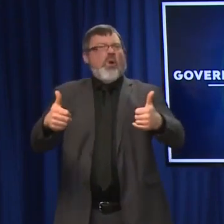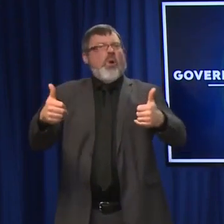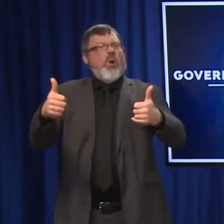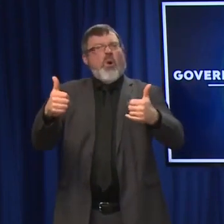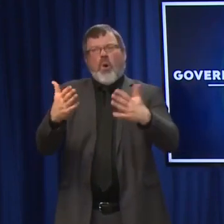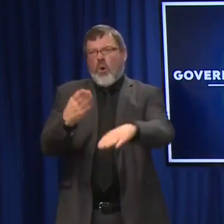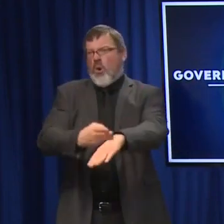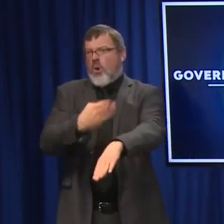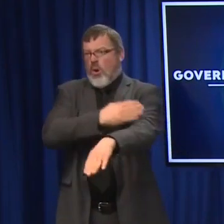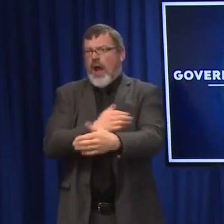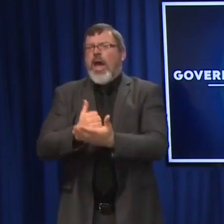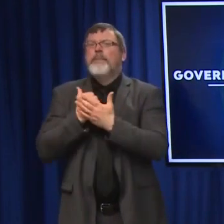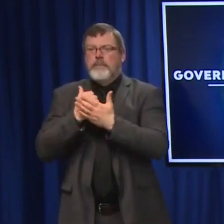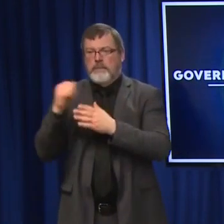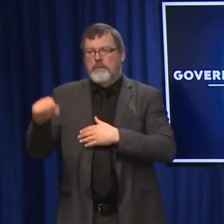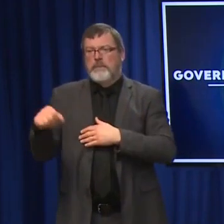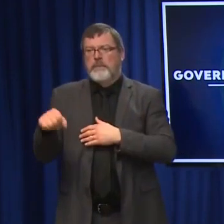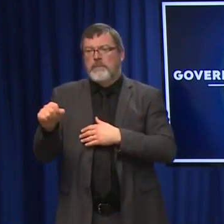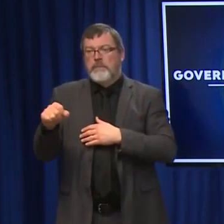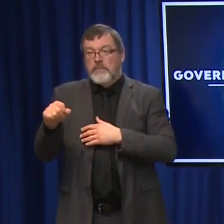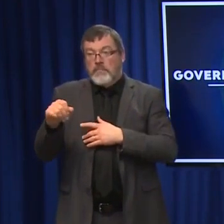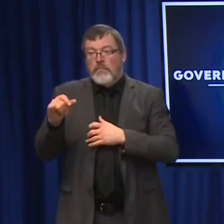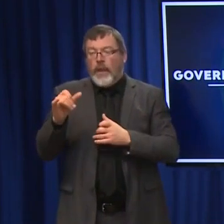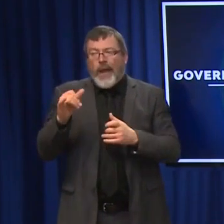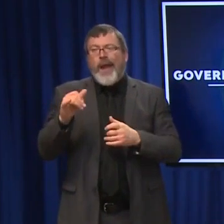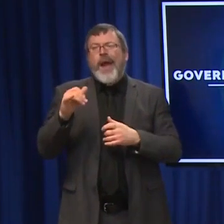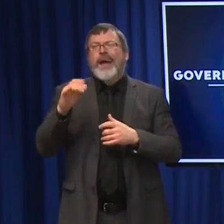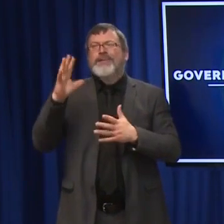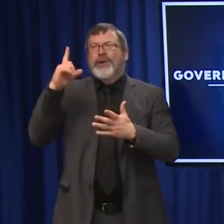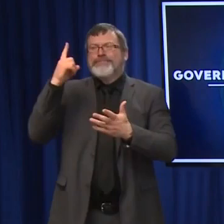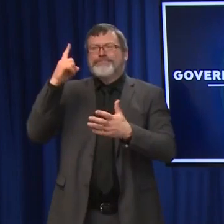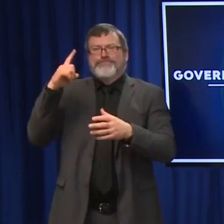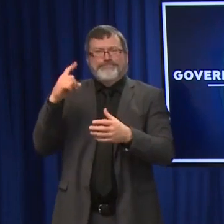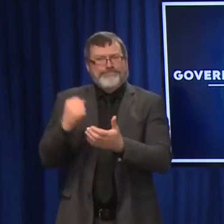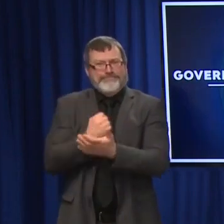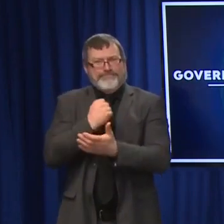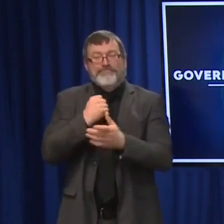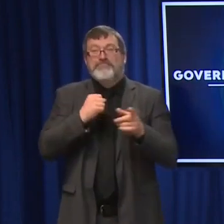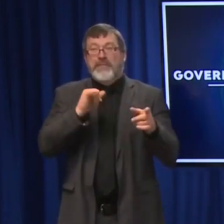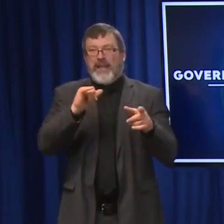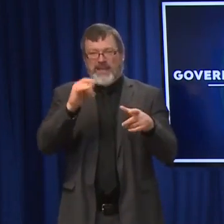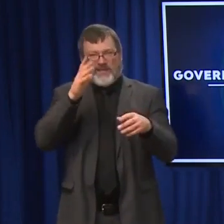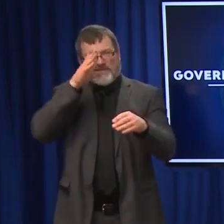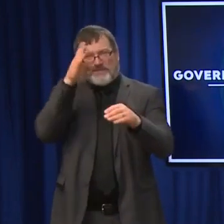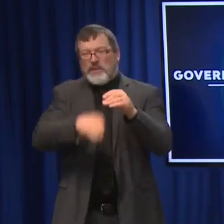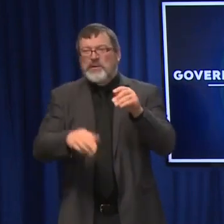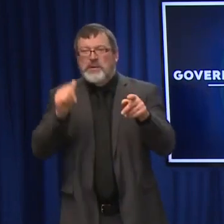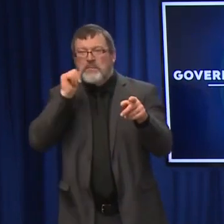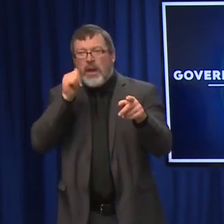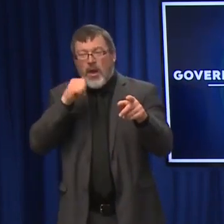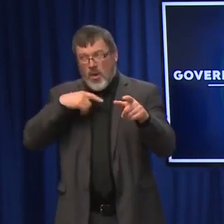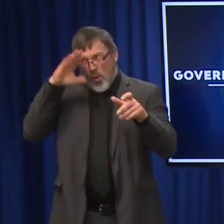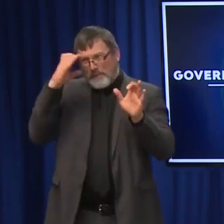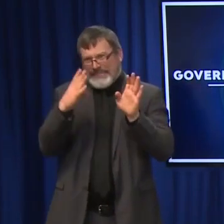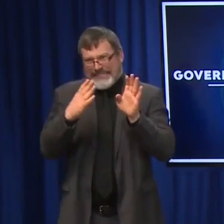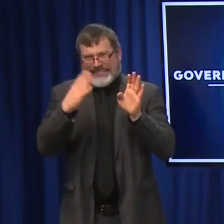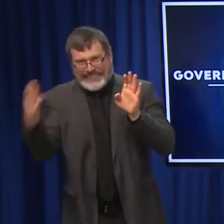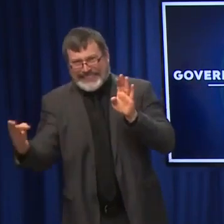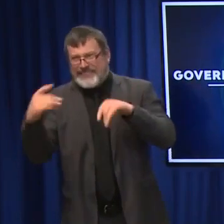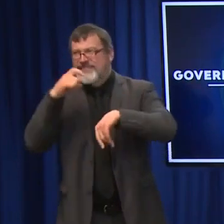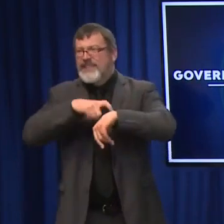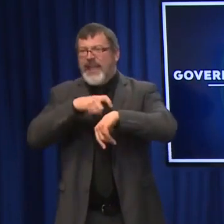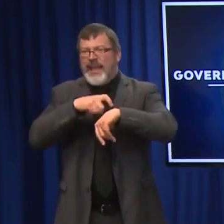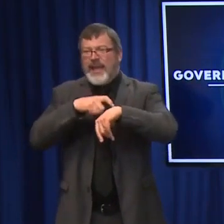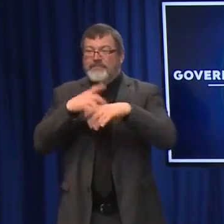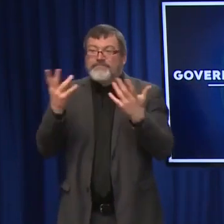Unfortunately, tomorrow is their last day, and we haven't received any indication that that deployment will be extended. So maybe it's possible we'll get another team